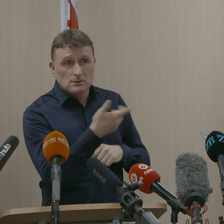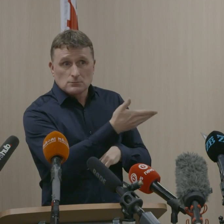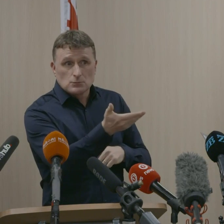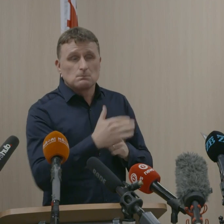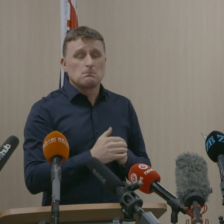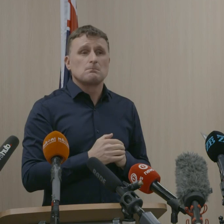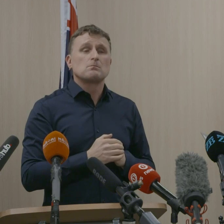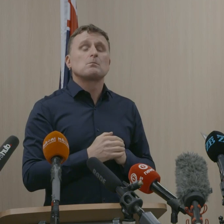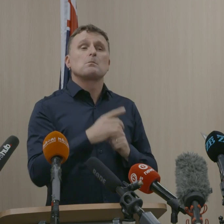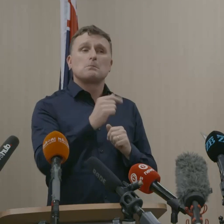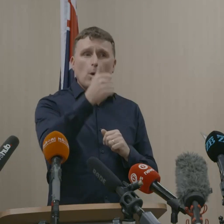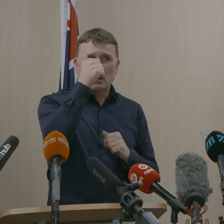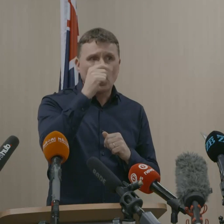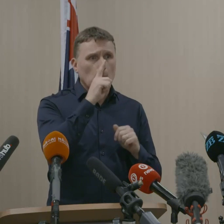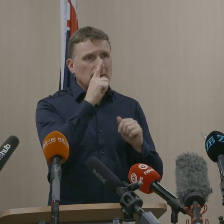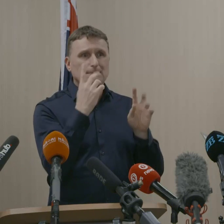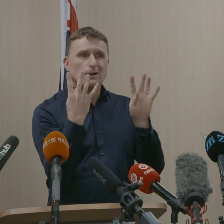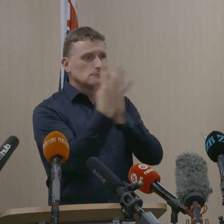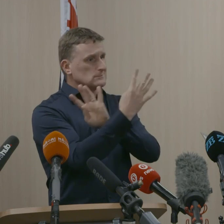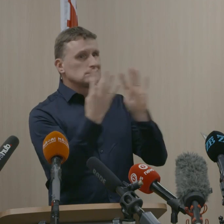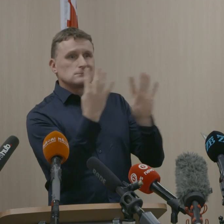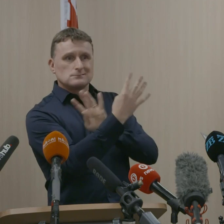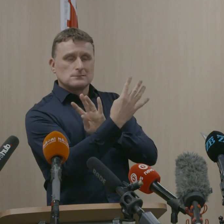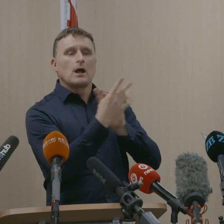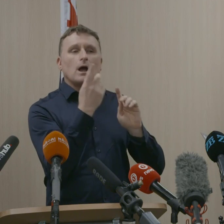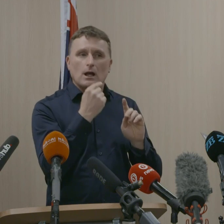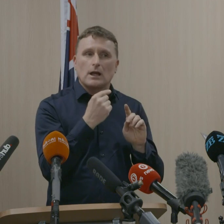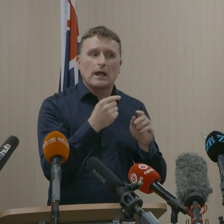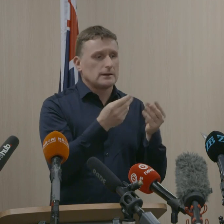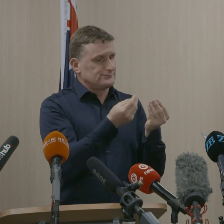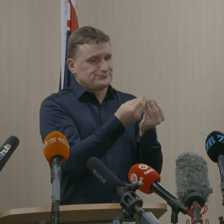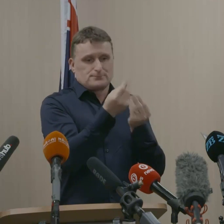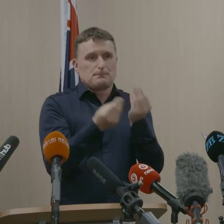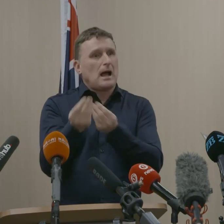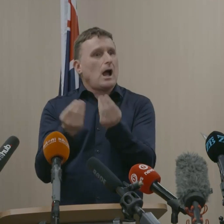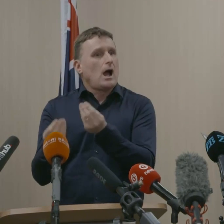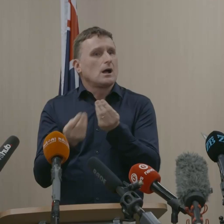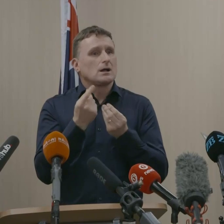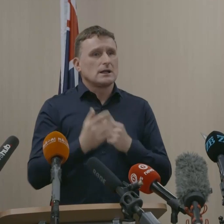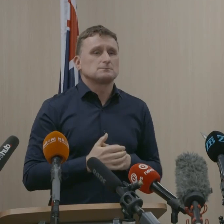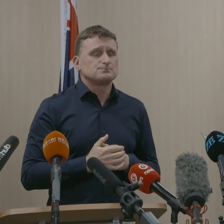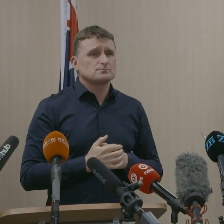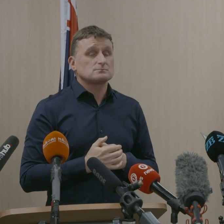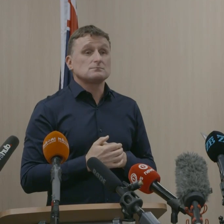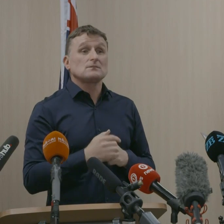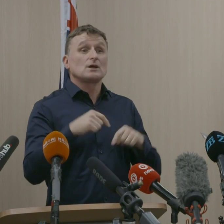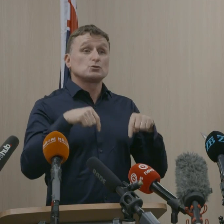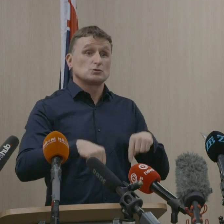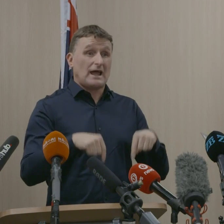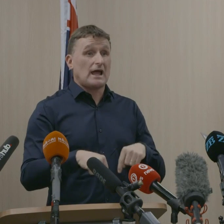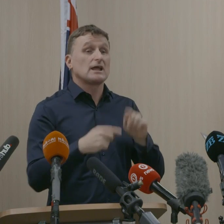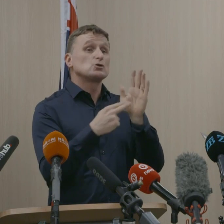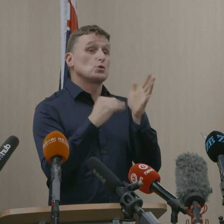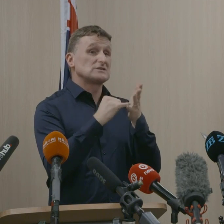that the movement of people can complicate recovery. Of the 136 new cases today